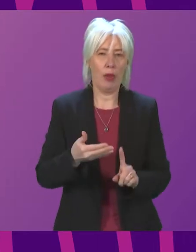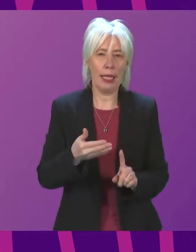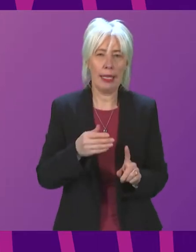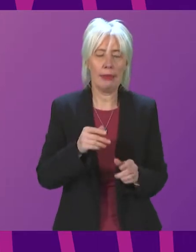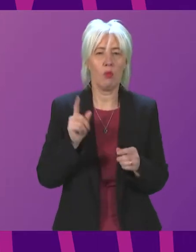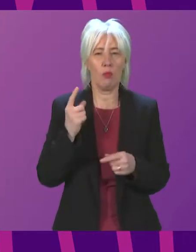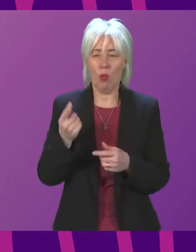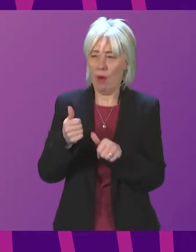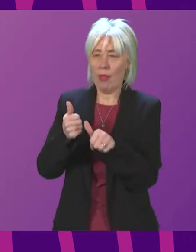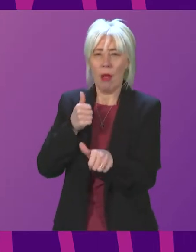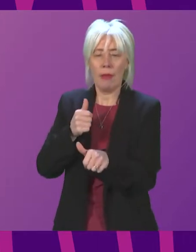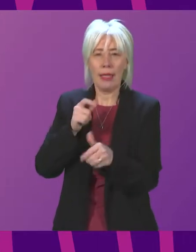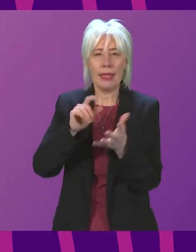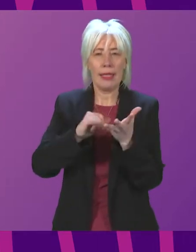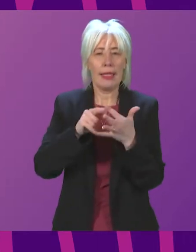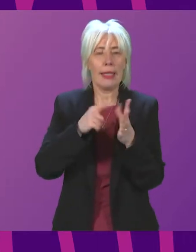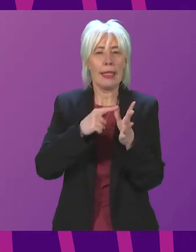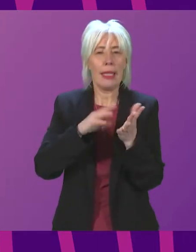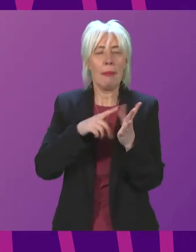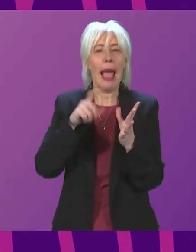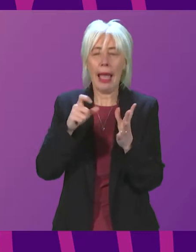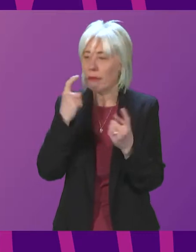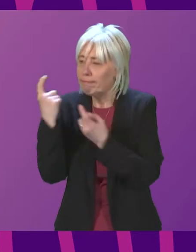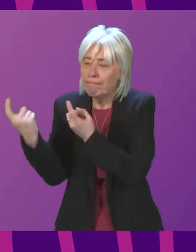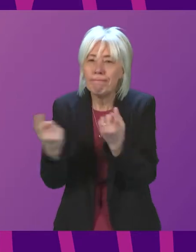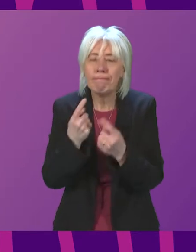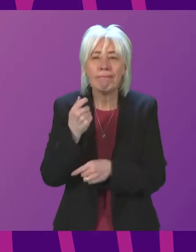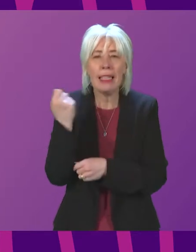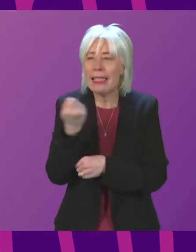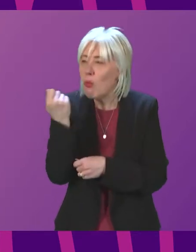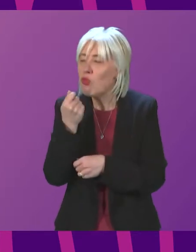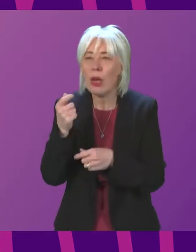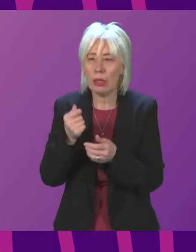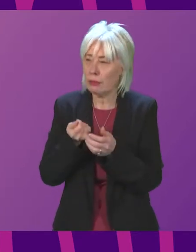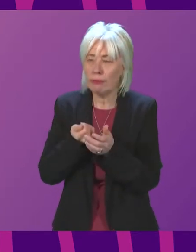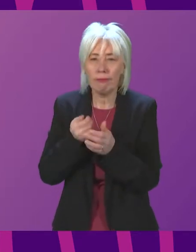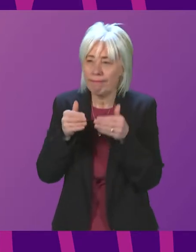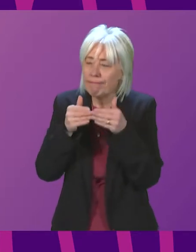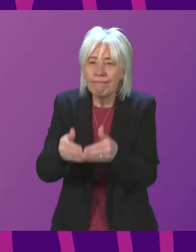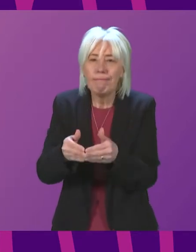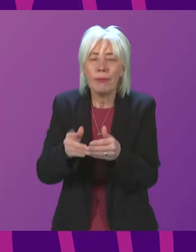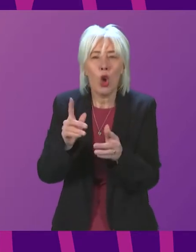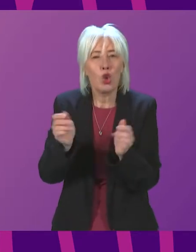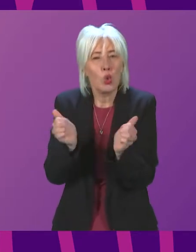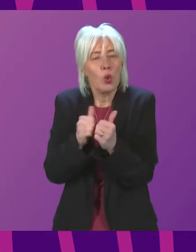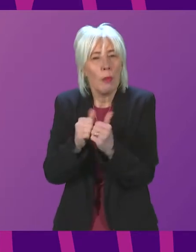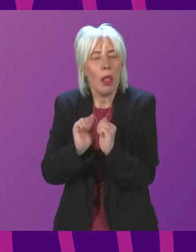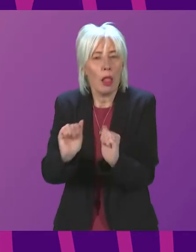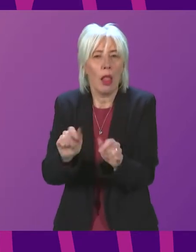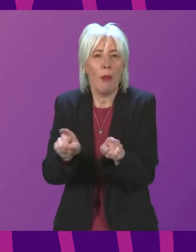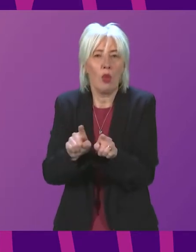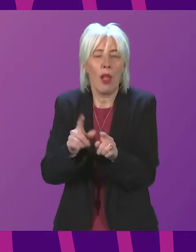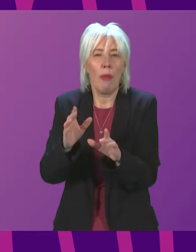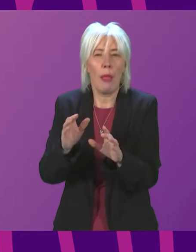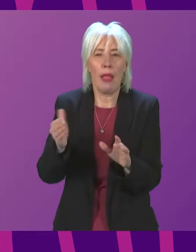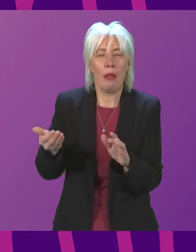suitable vessels for charter on a temporary basis where that would be considered suitable. That includes a consideration of the freight vessels that I spoke